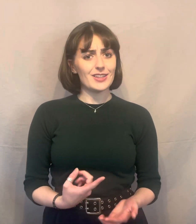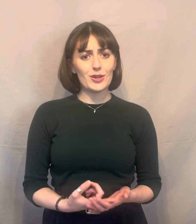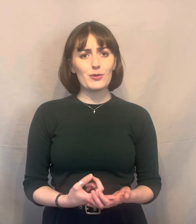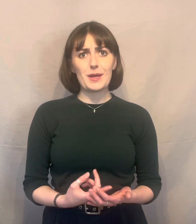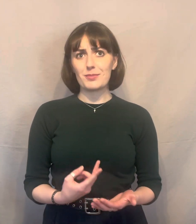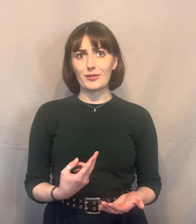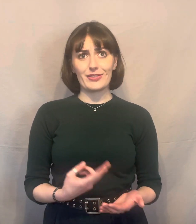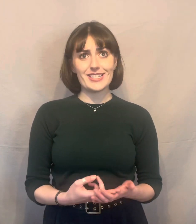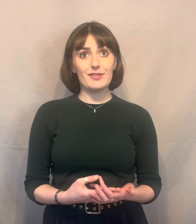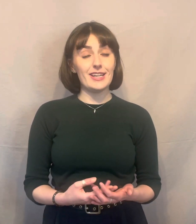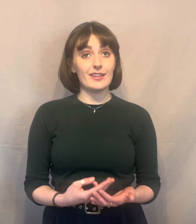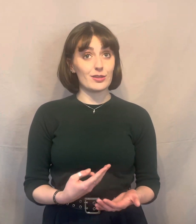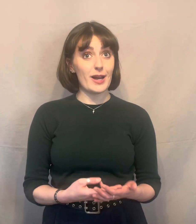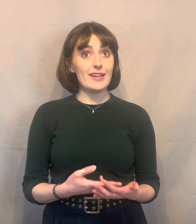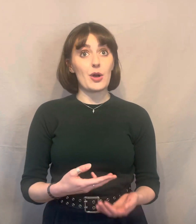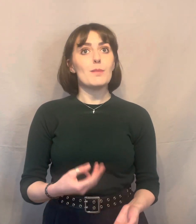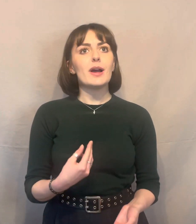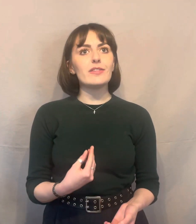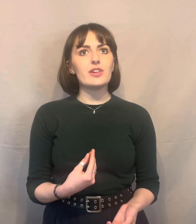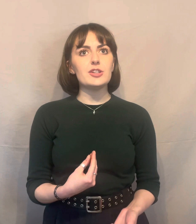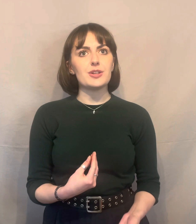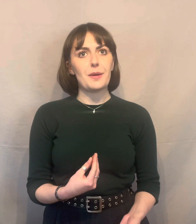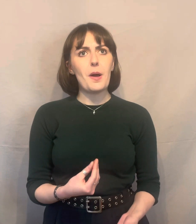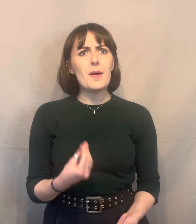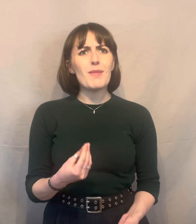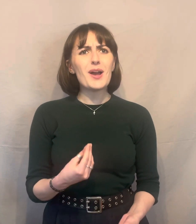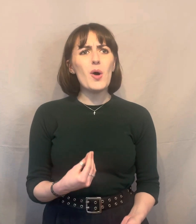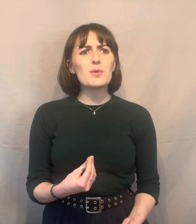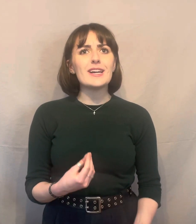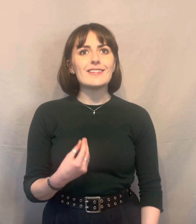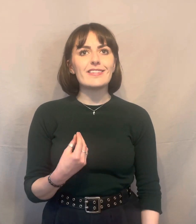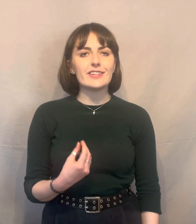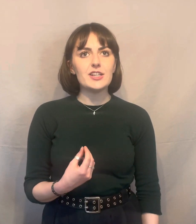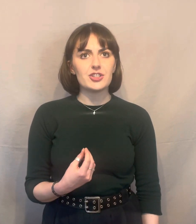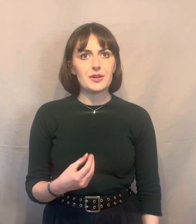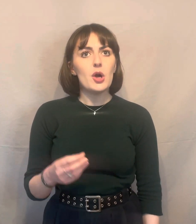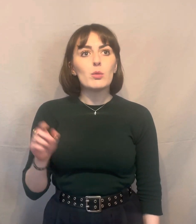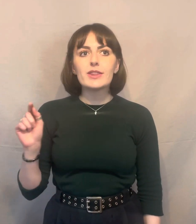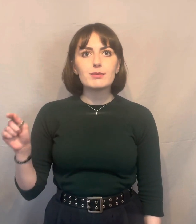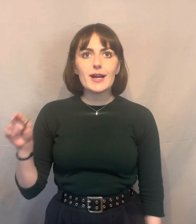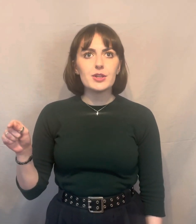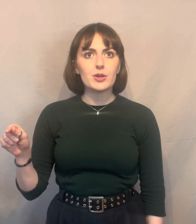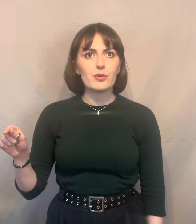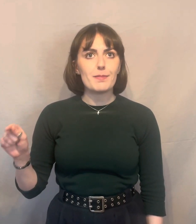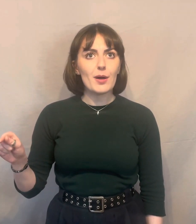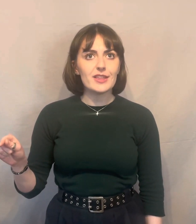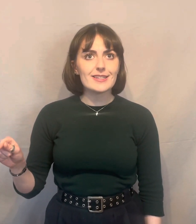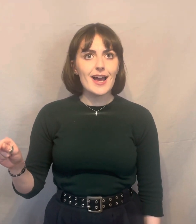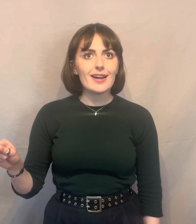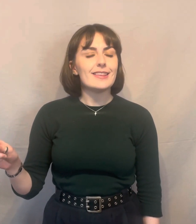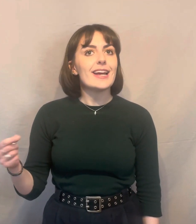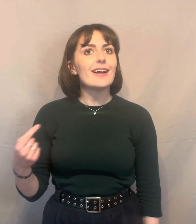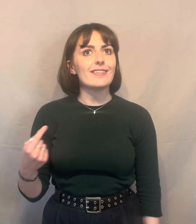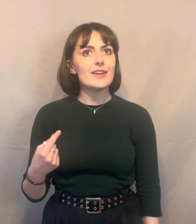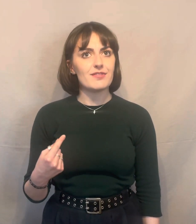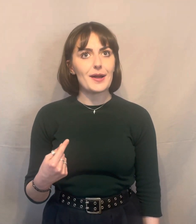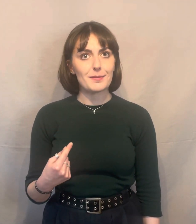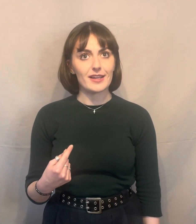the newspapers, the TV, the radio, my station. My own station. When they ran the news about the attack, they identified me.